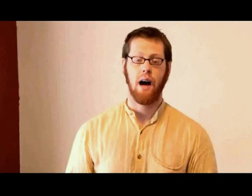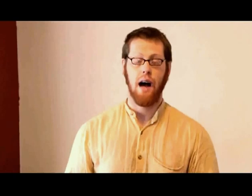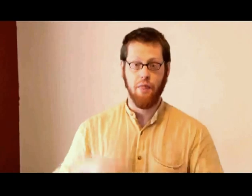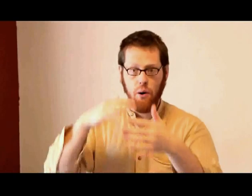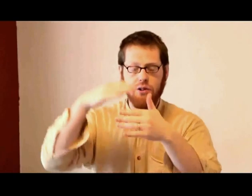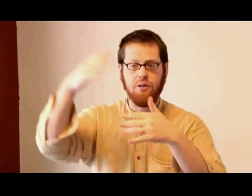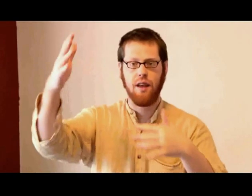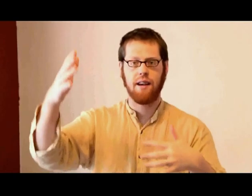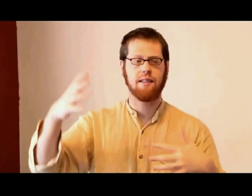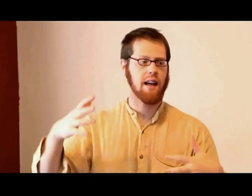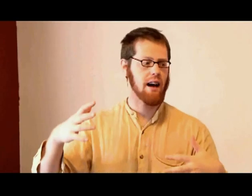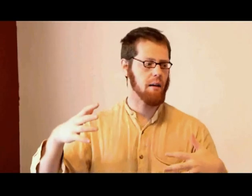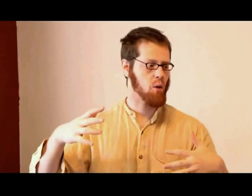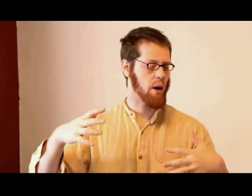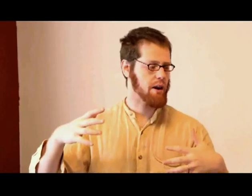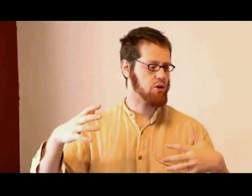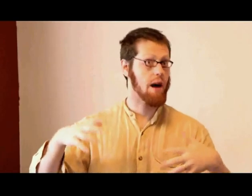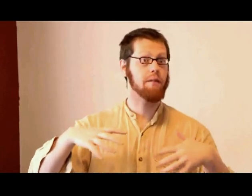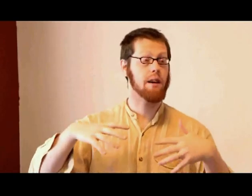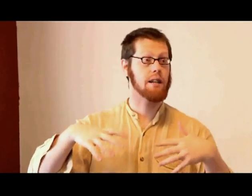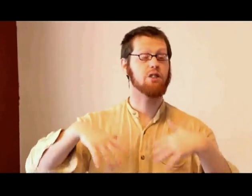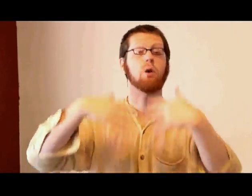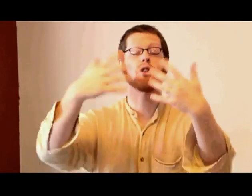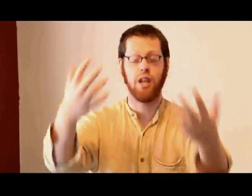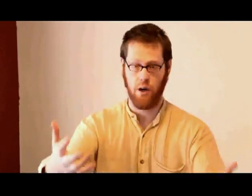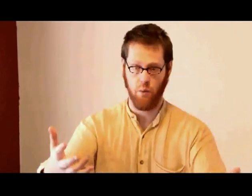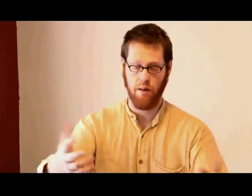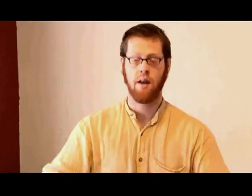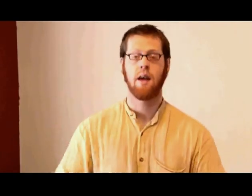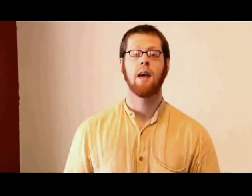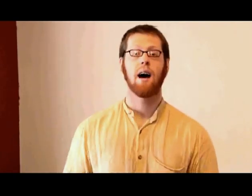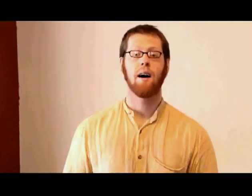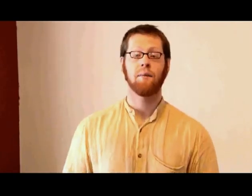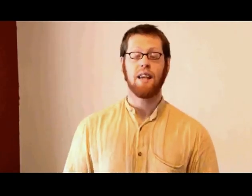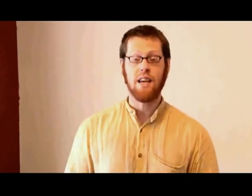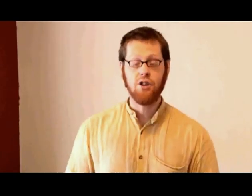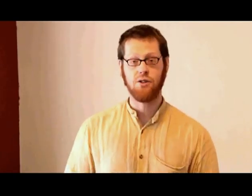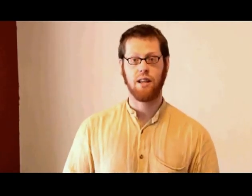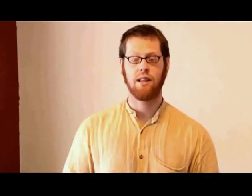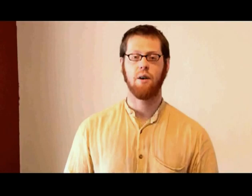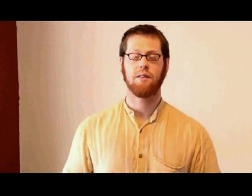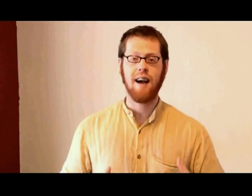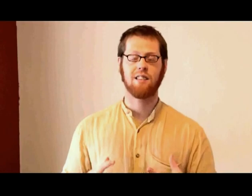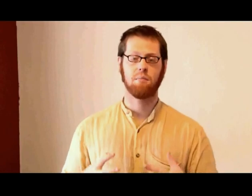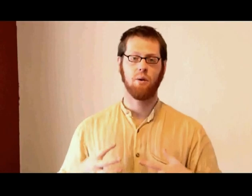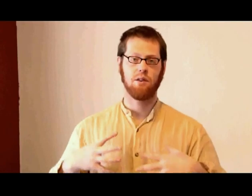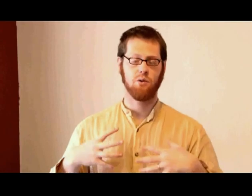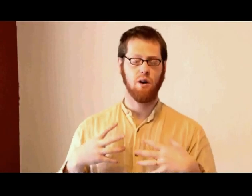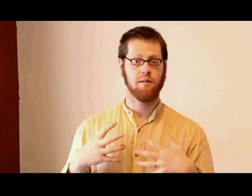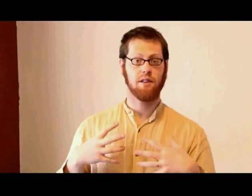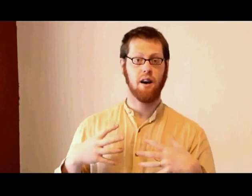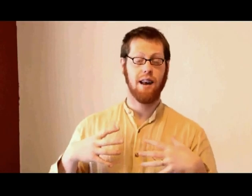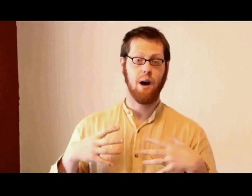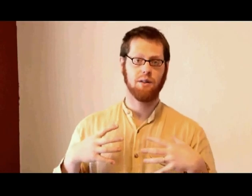And those are things that Quakers are often associated with. Interestingly, though, the Testimonies, which are often taught now as